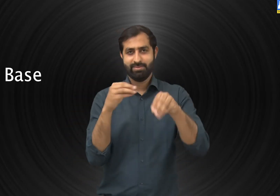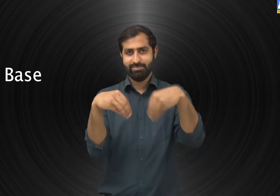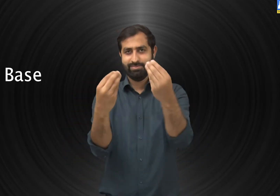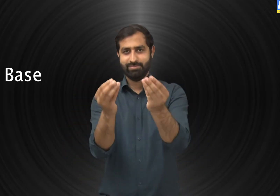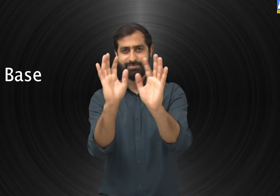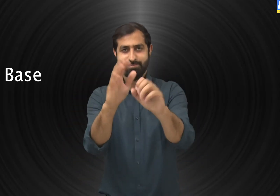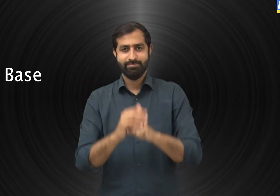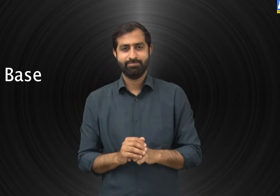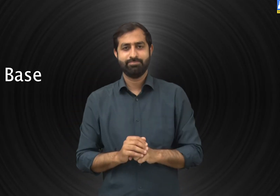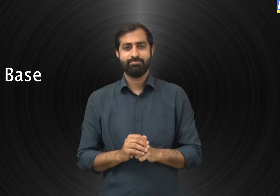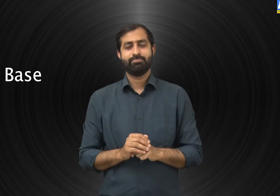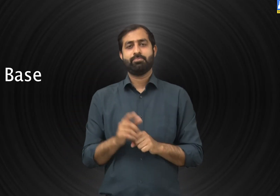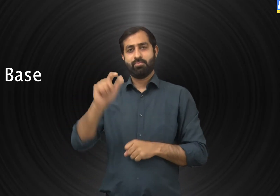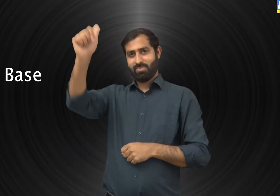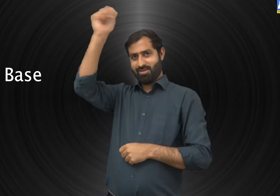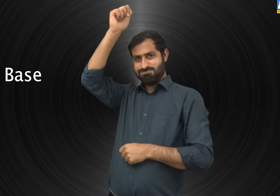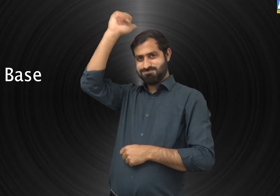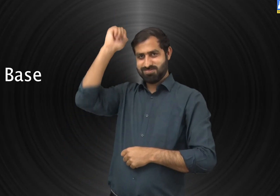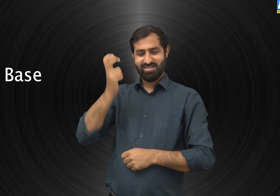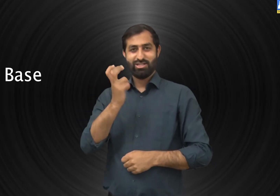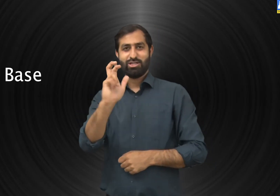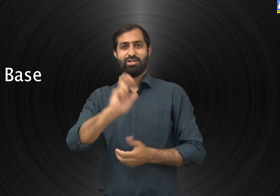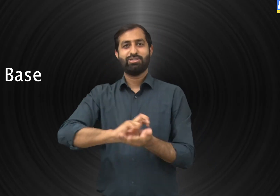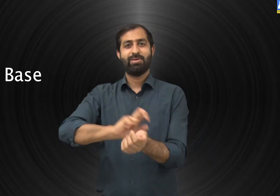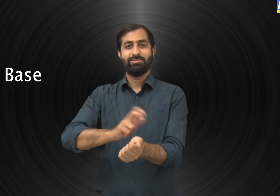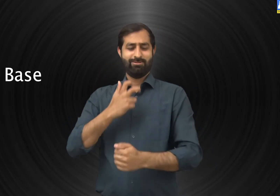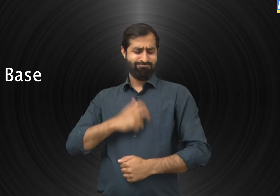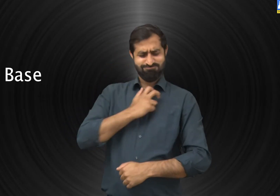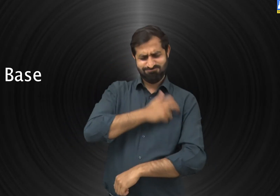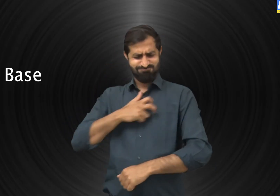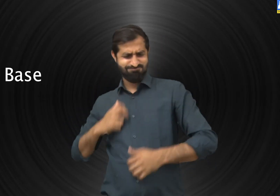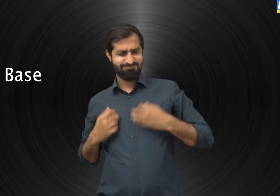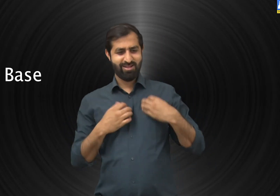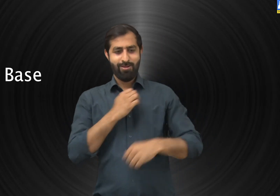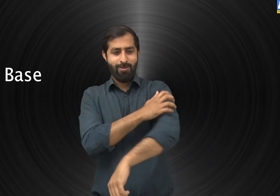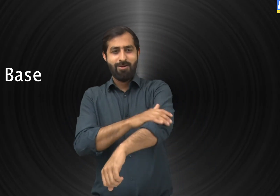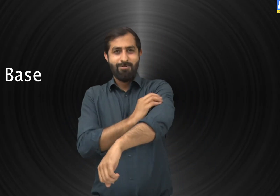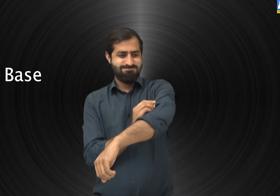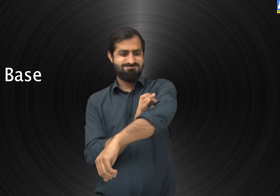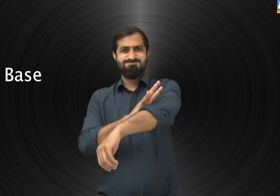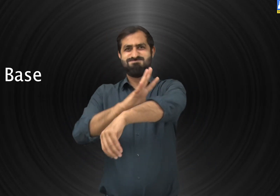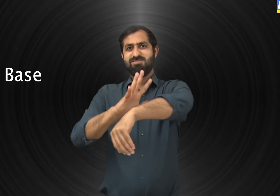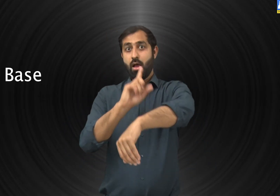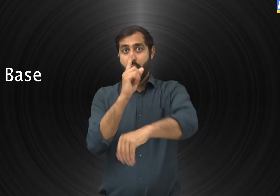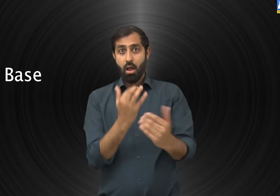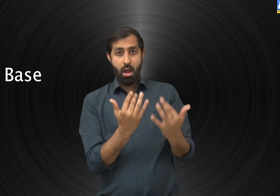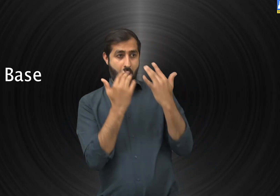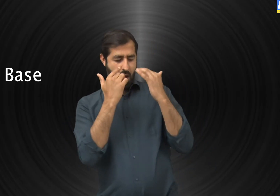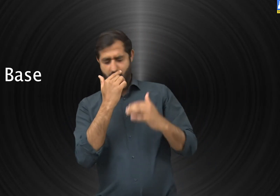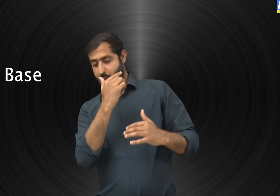Let me tell you about this. The soap we use for bathing, does it cause burning